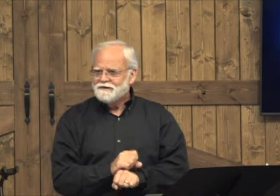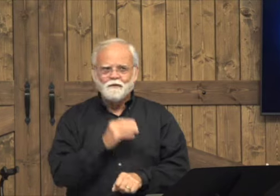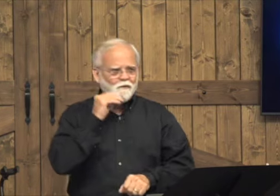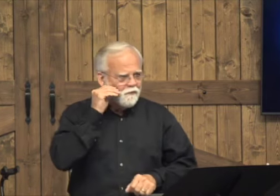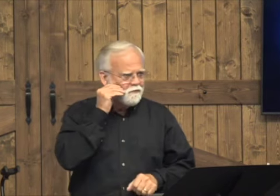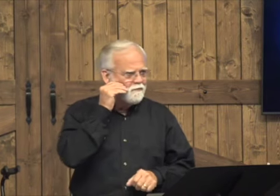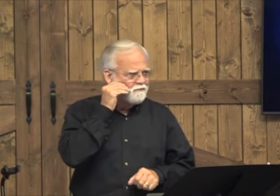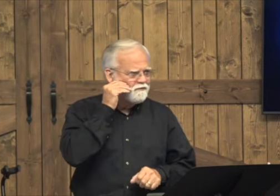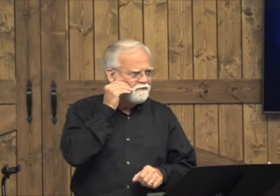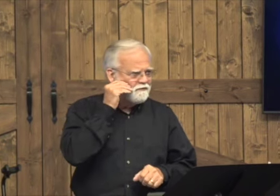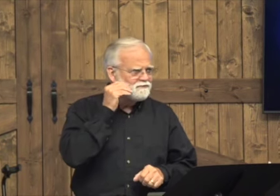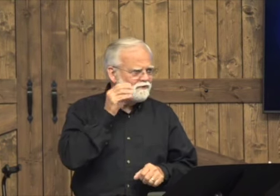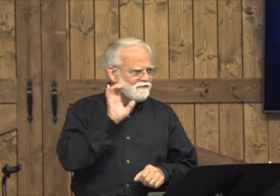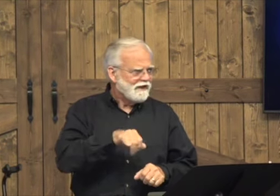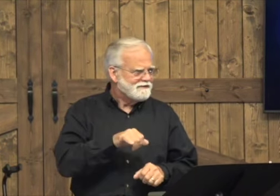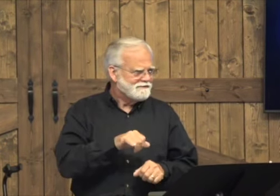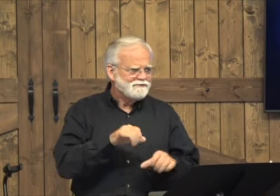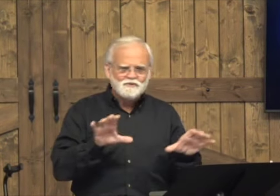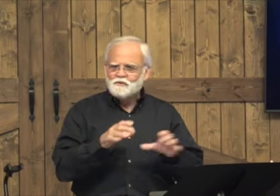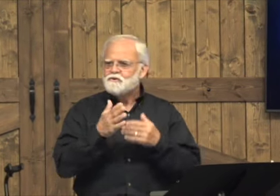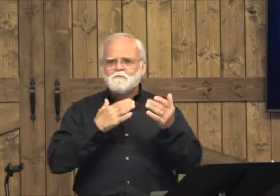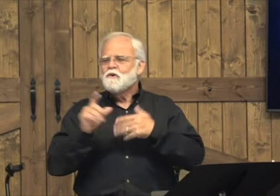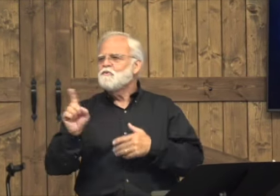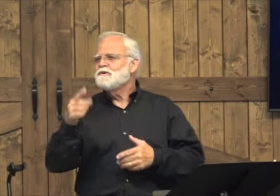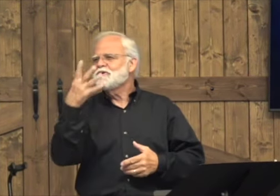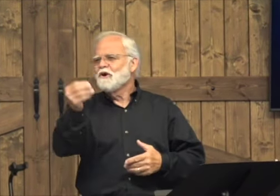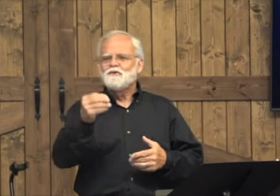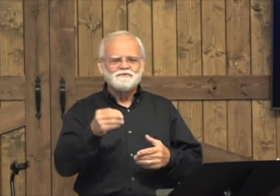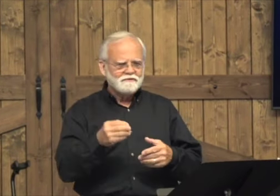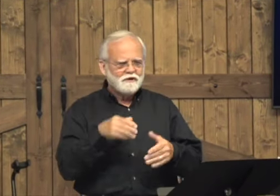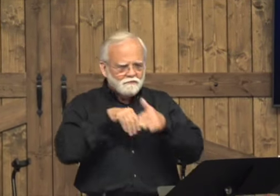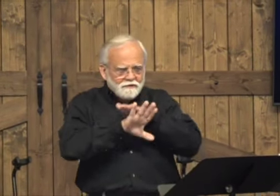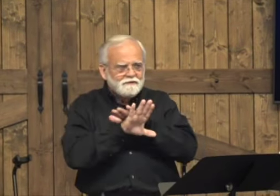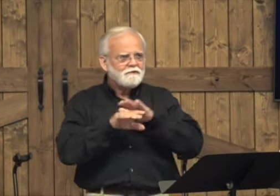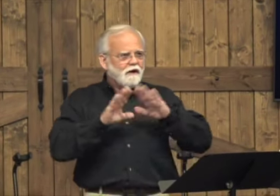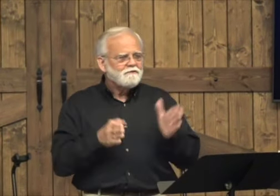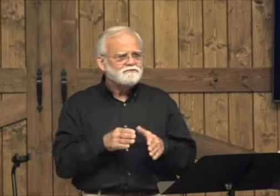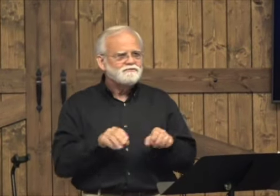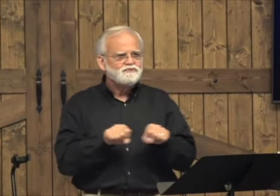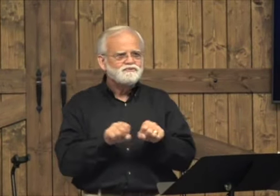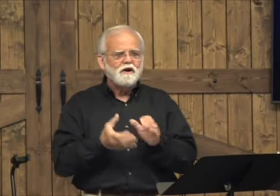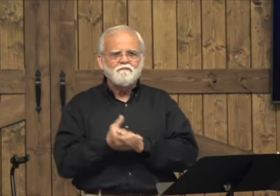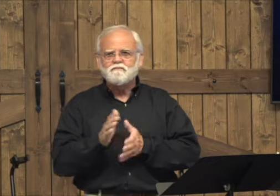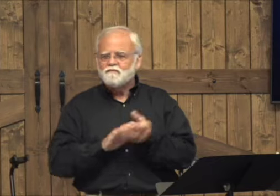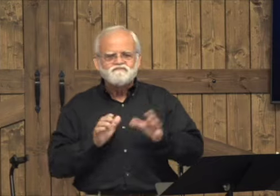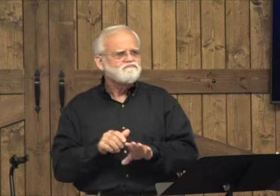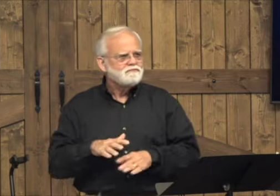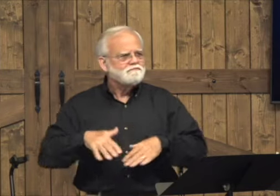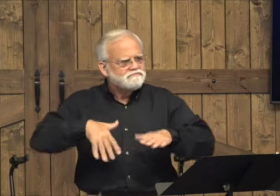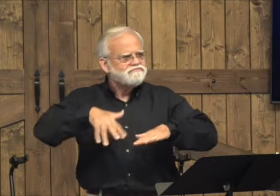Parker just went in the door and made me sit down and took her shoes off. It doesn't matter where she's at. She goes in the door and she takes her shoes off.